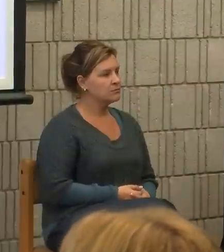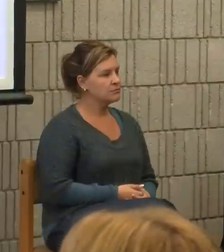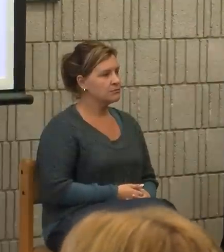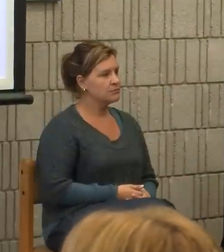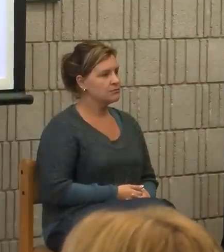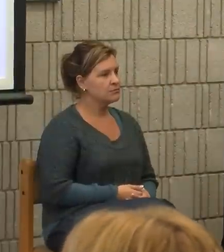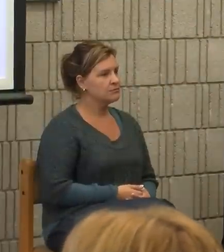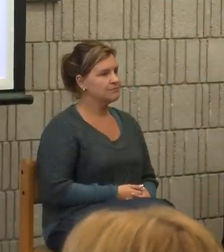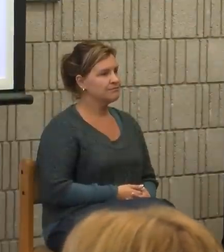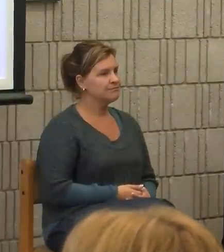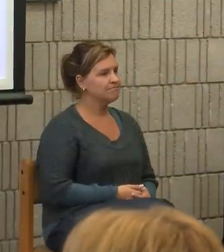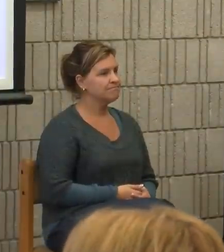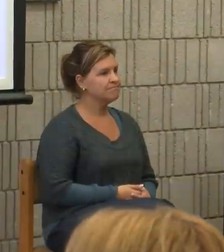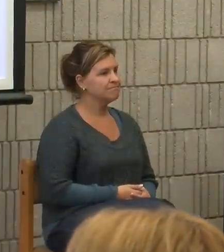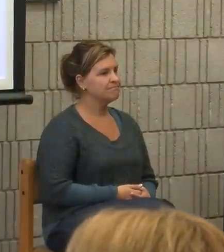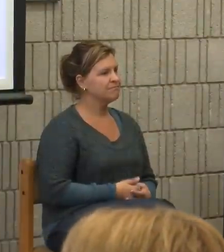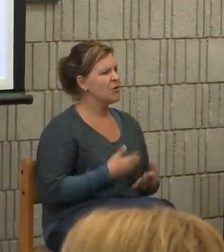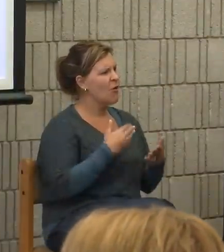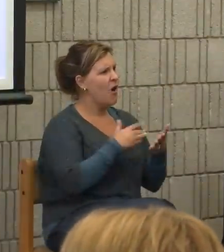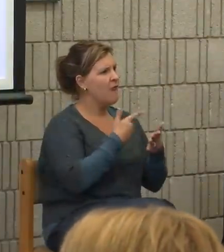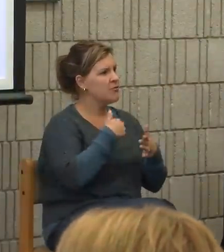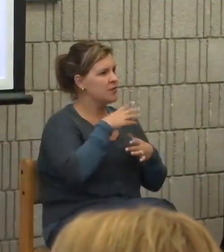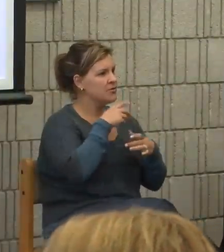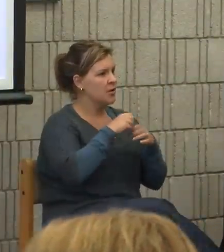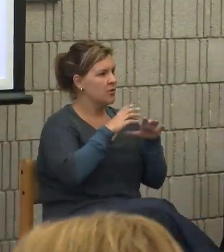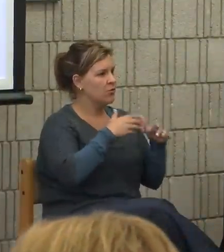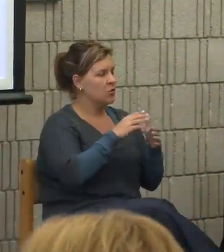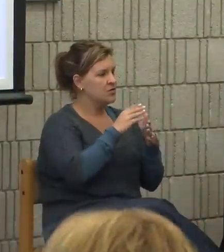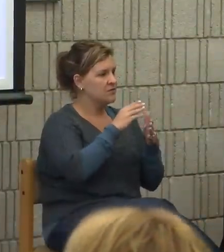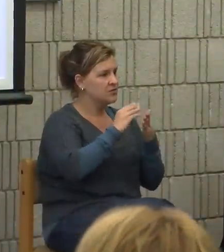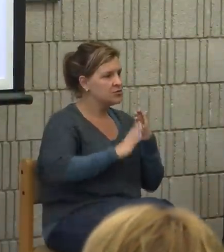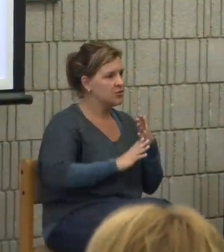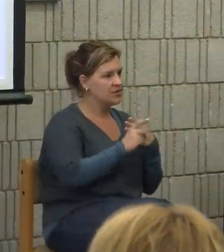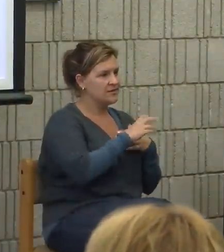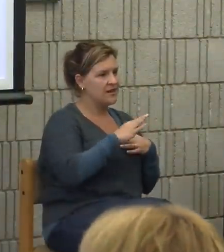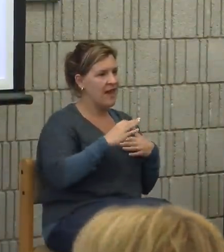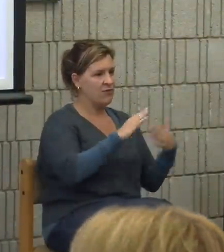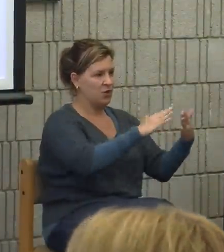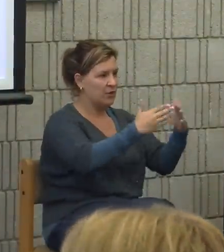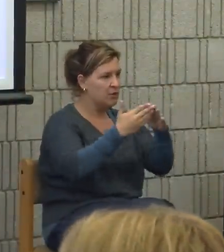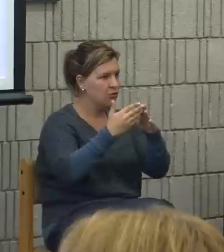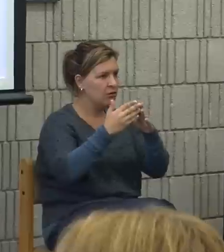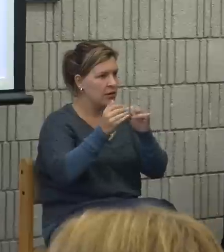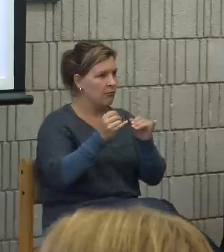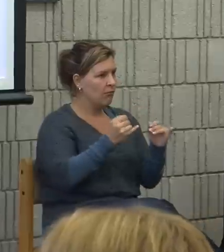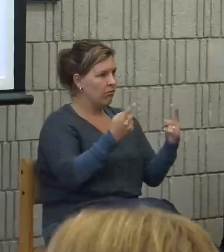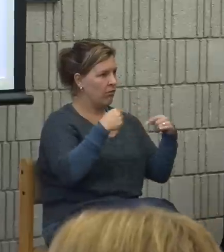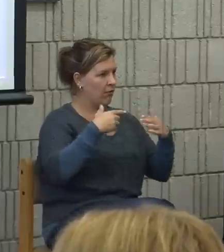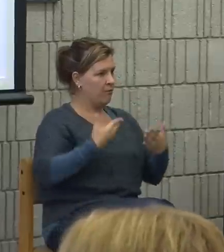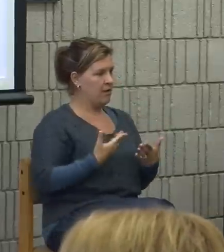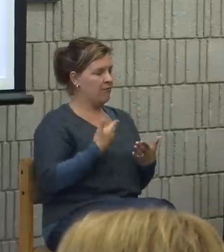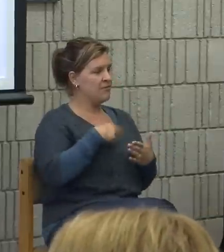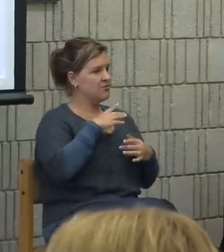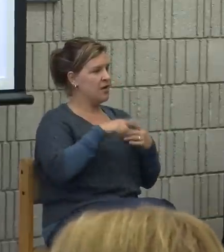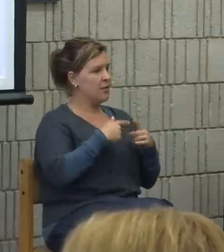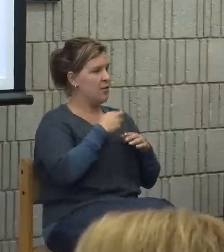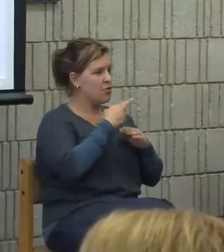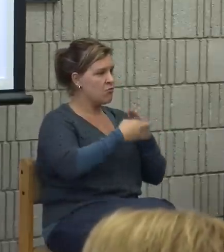Often when I talk to groups of students or groups of staff or community individuals, I talk about the role that all of the